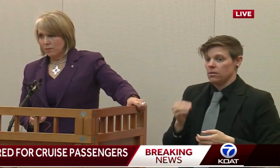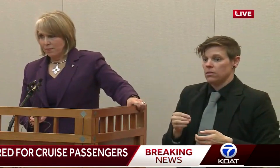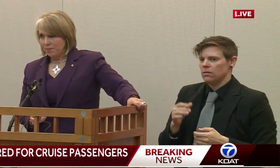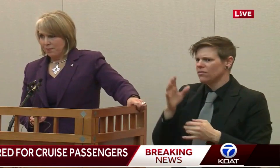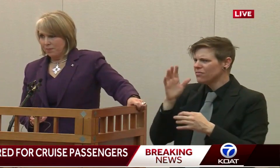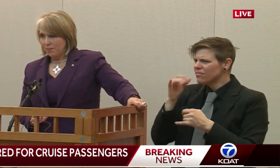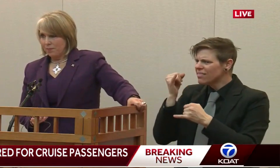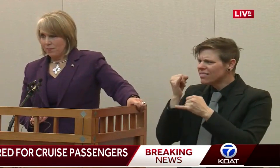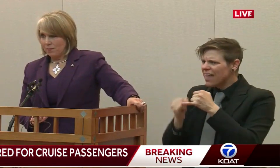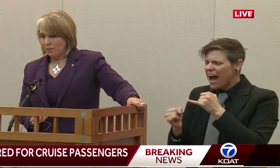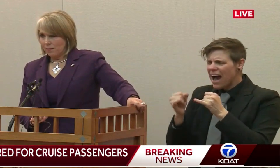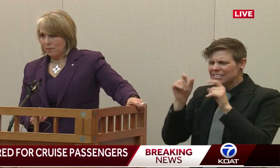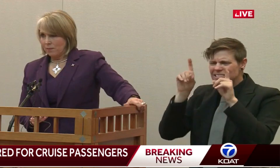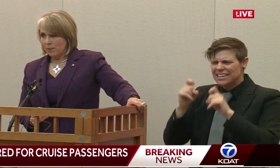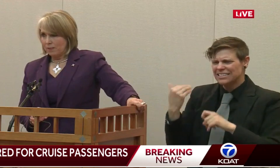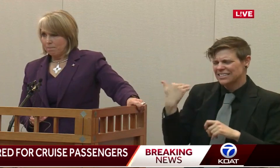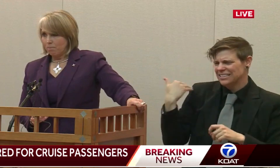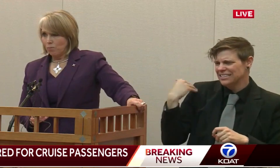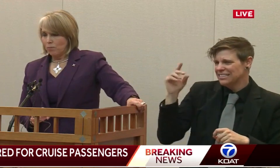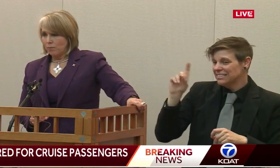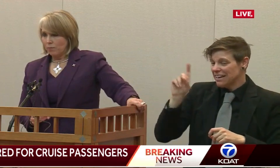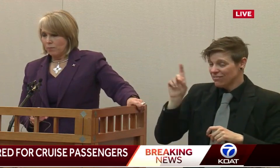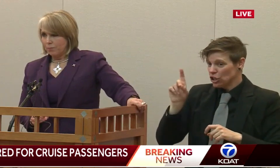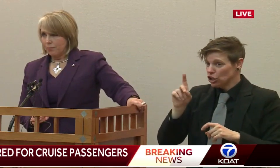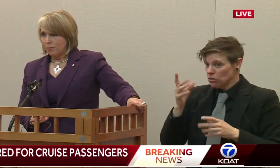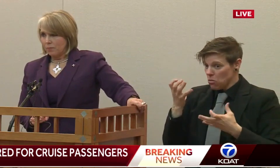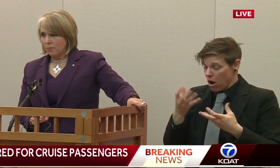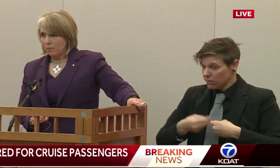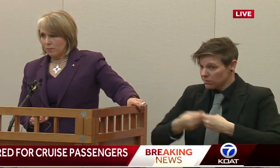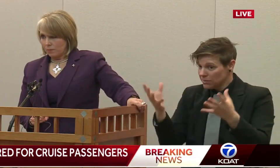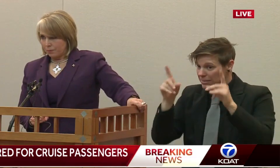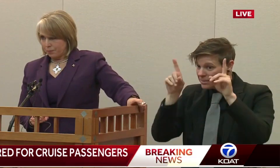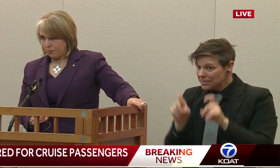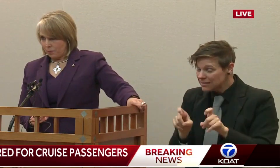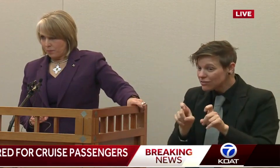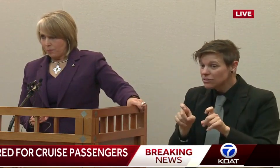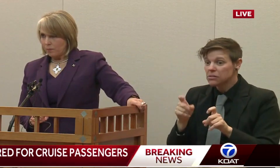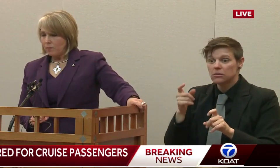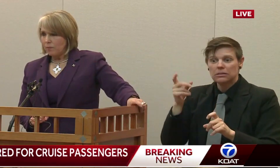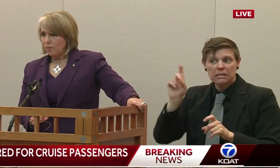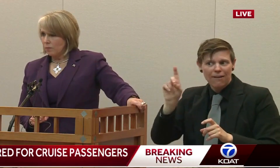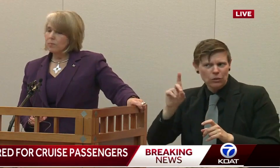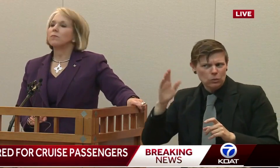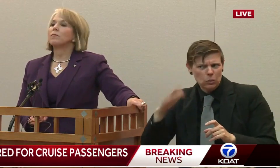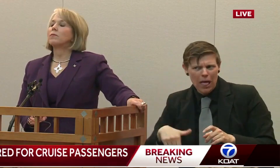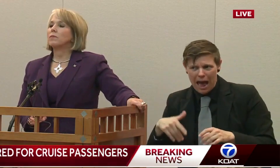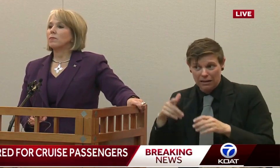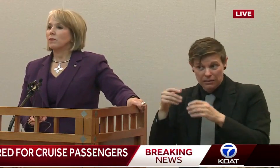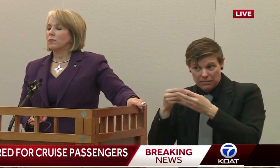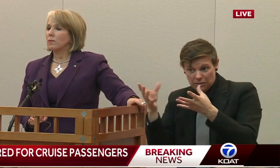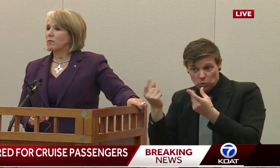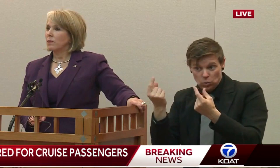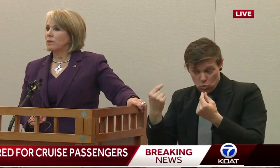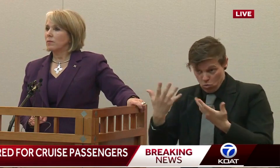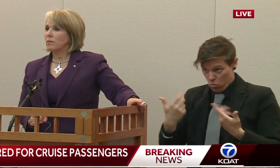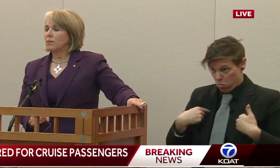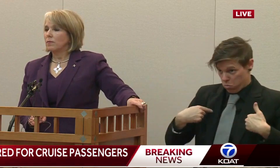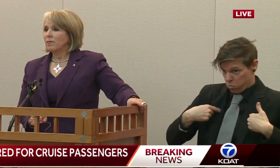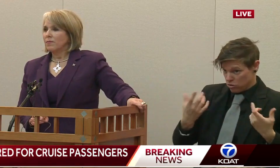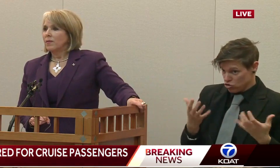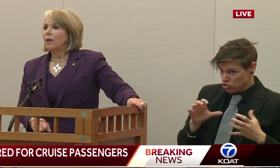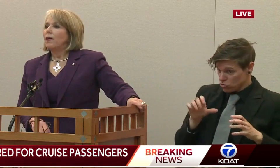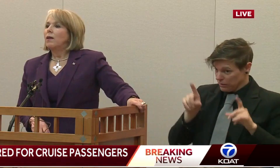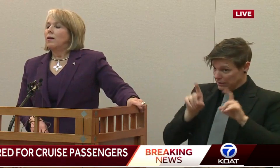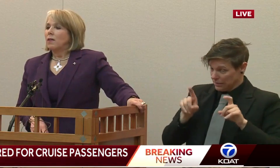were too late to get tests out. They're now dealing with community transmission. Where are we at? Are we at this point where we think we're too far behind with testing,